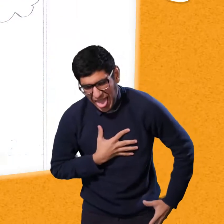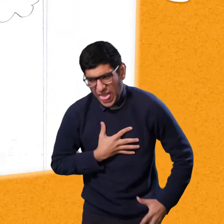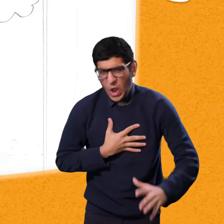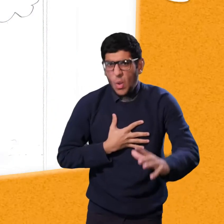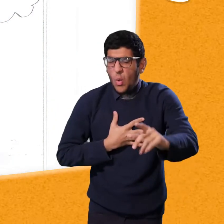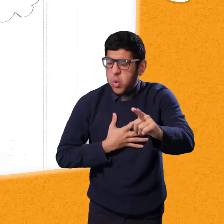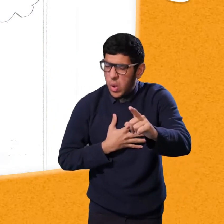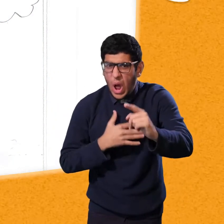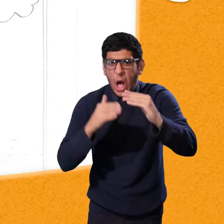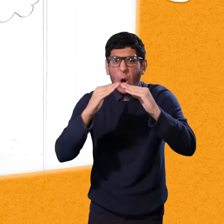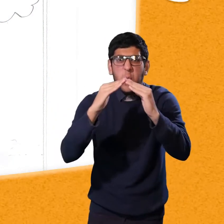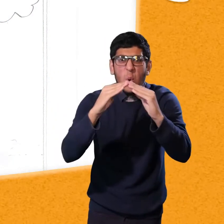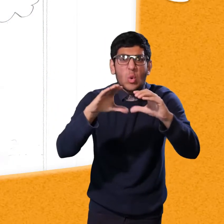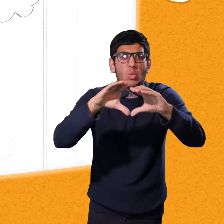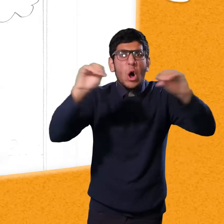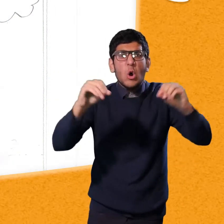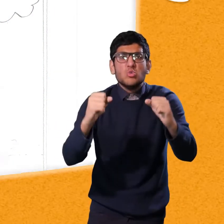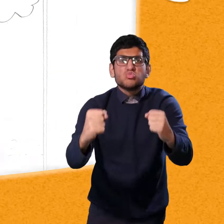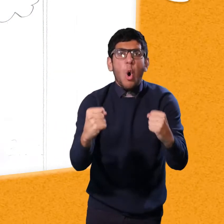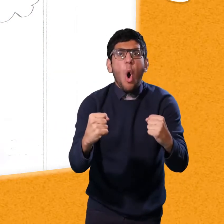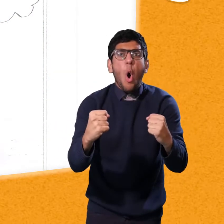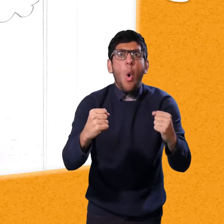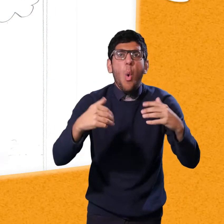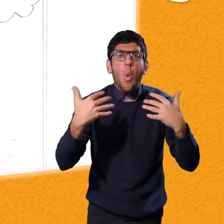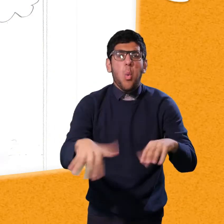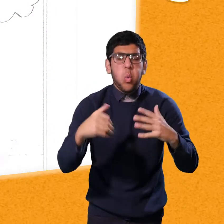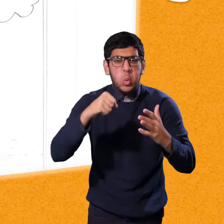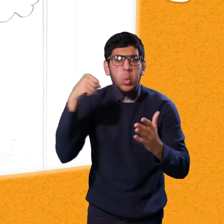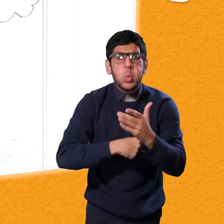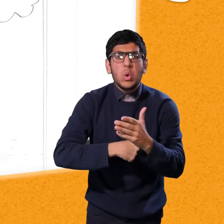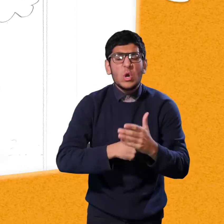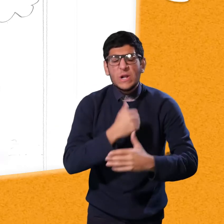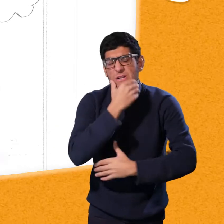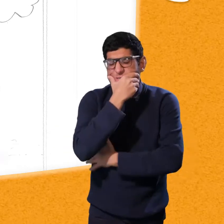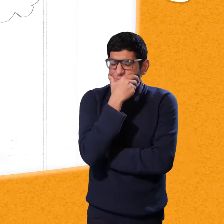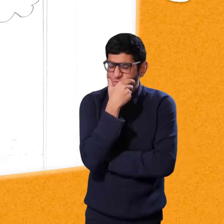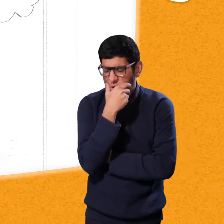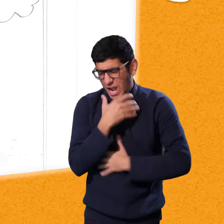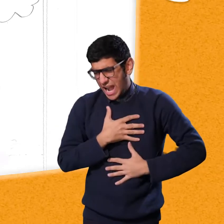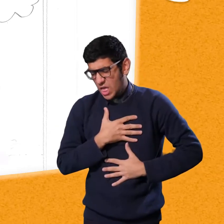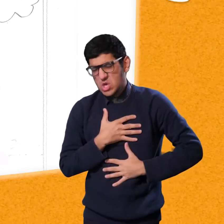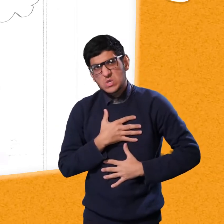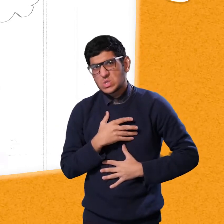until the house was completely out of breath. Your house made of bricks is too strong.